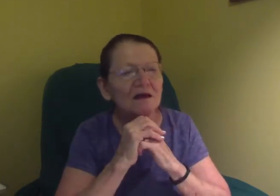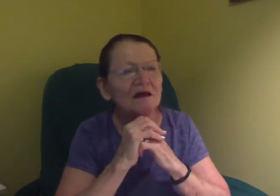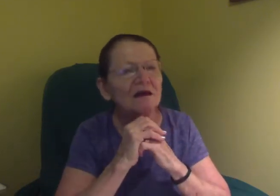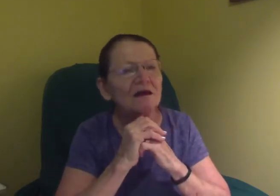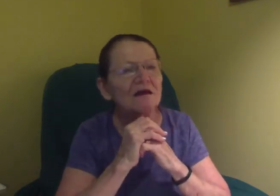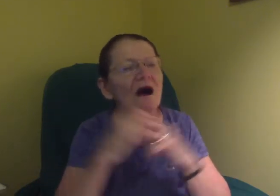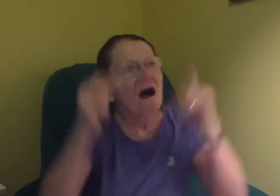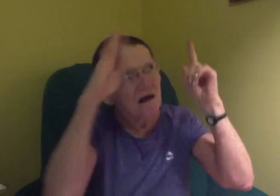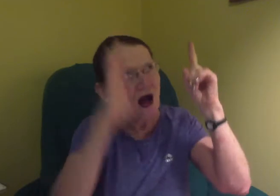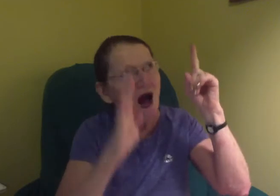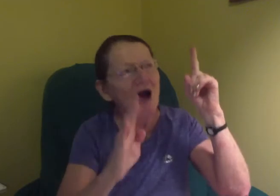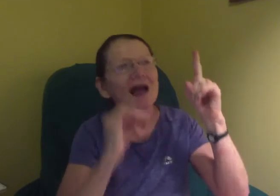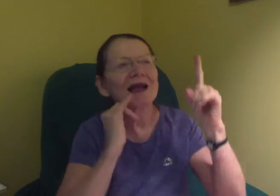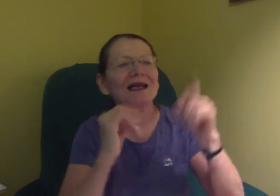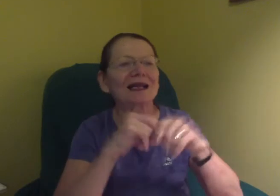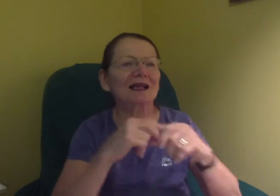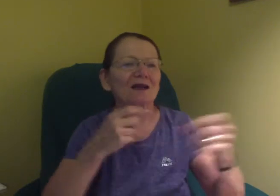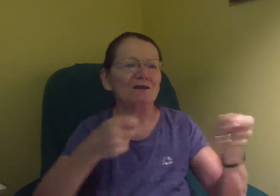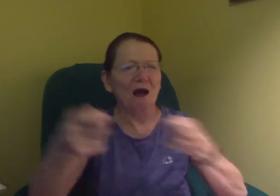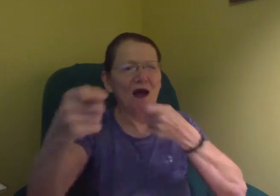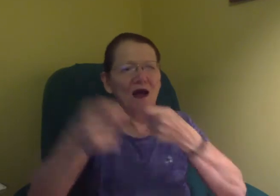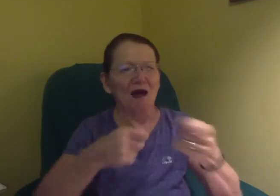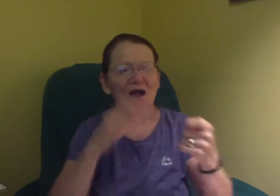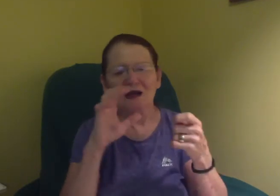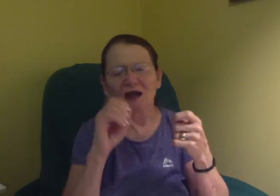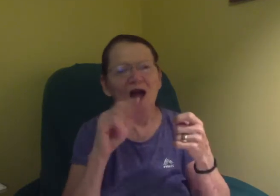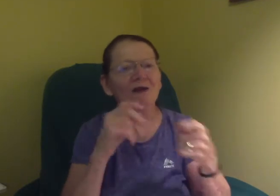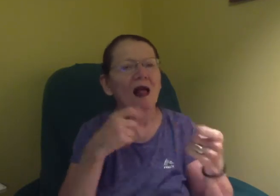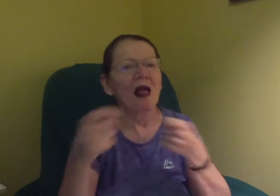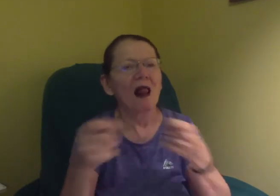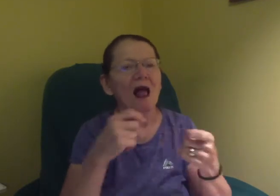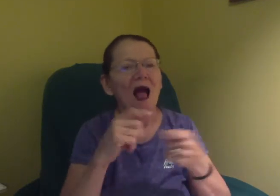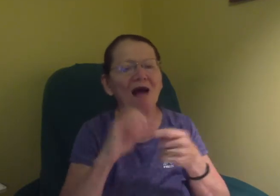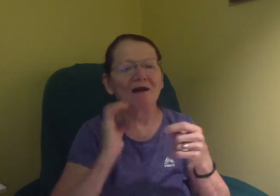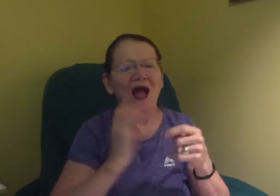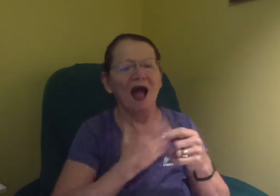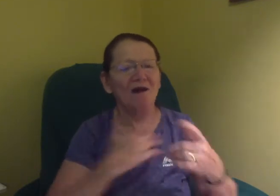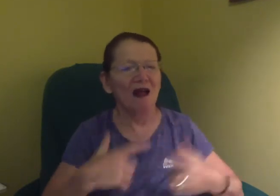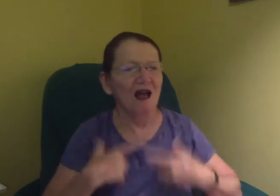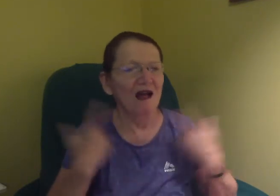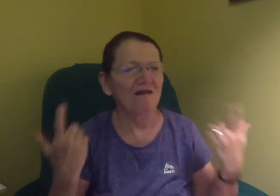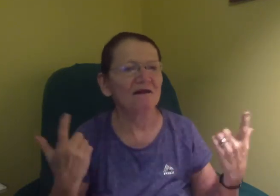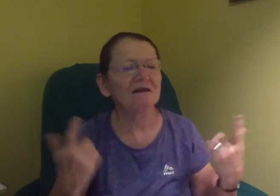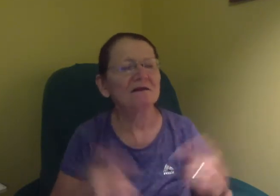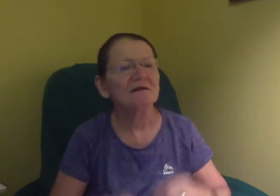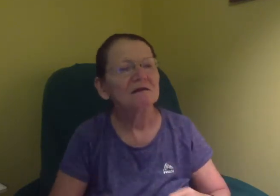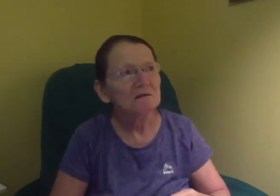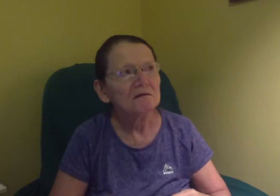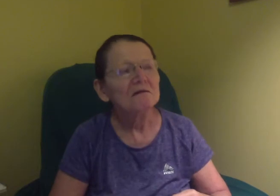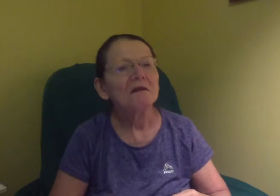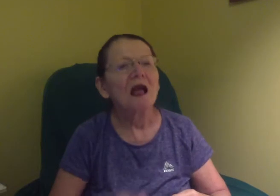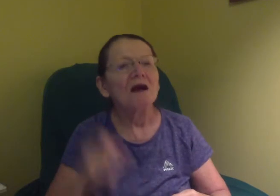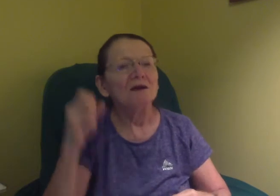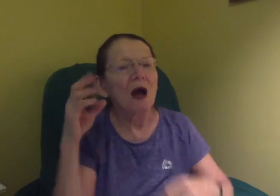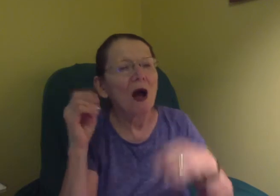I was like, oh,